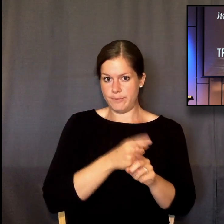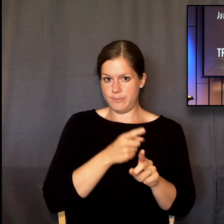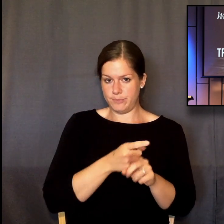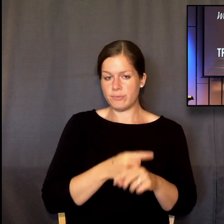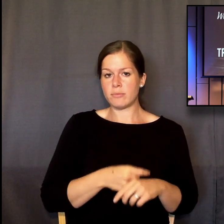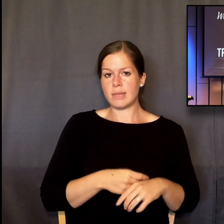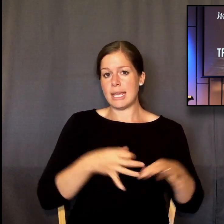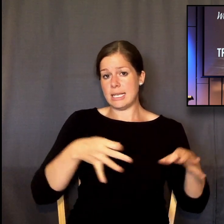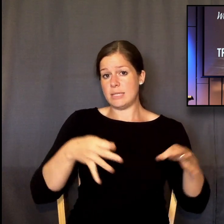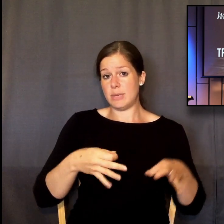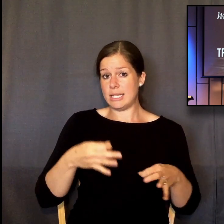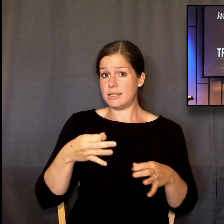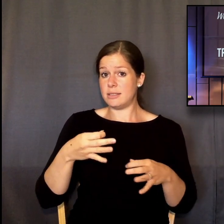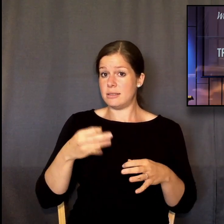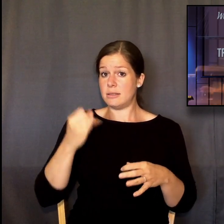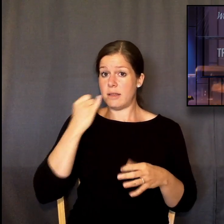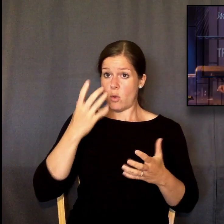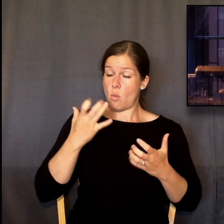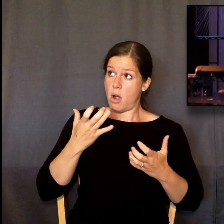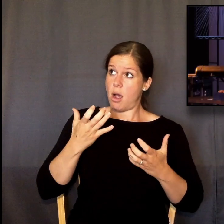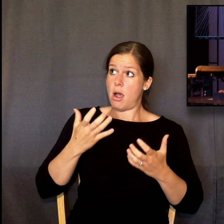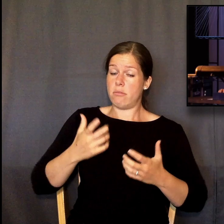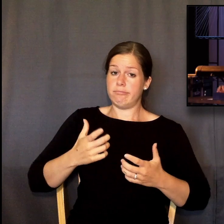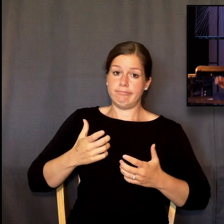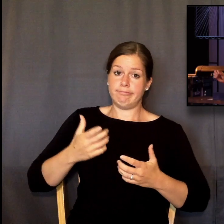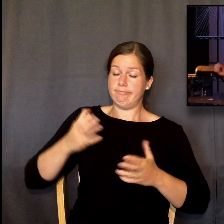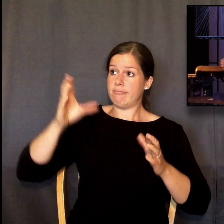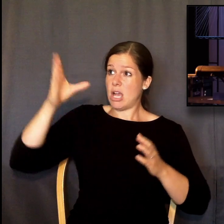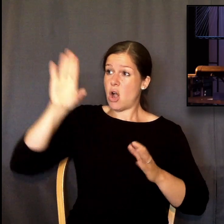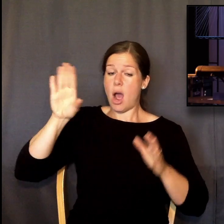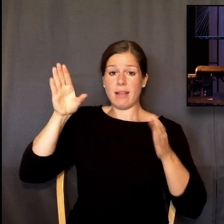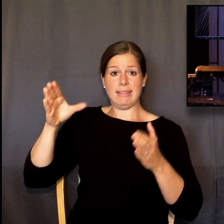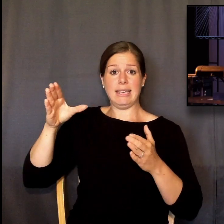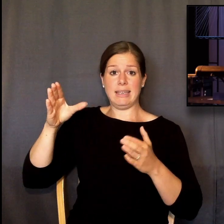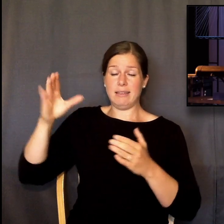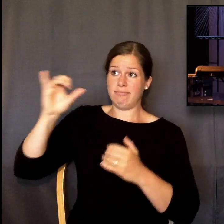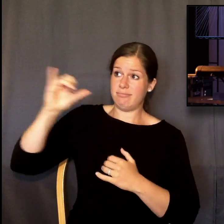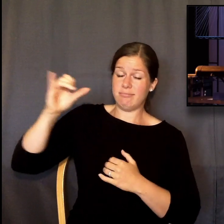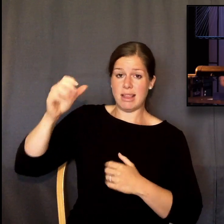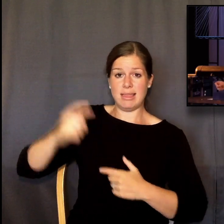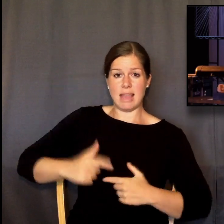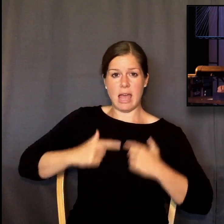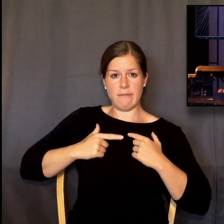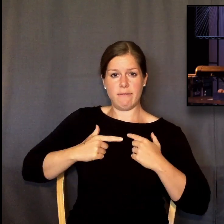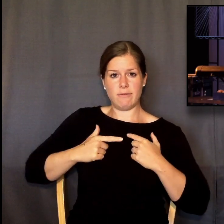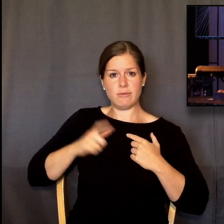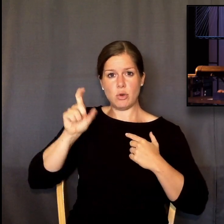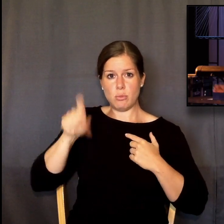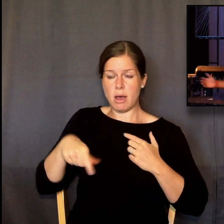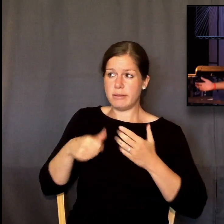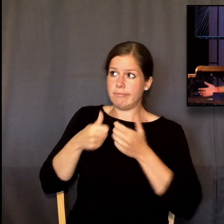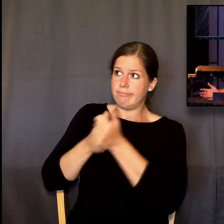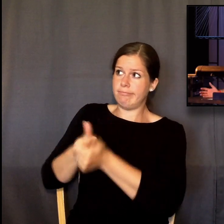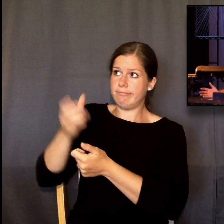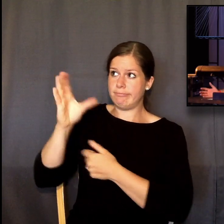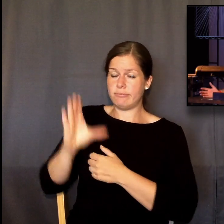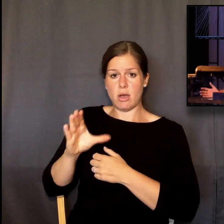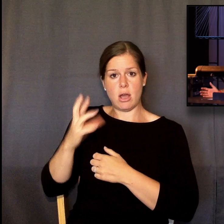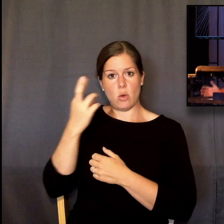life is defined by God. Wise people recognize that God is constantly active in everything. Listen to Proverbs 16,